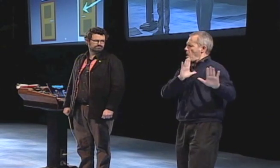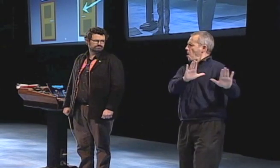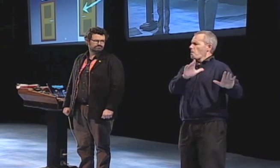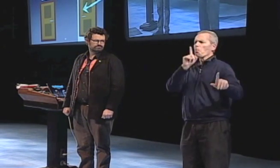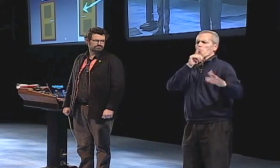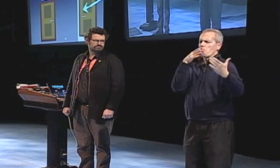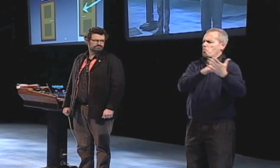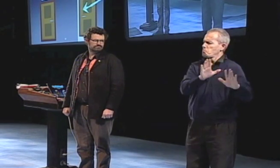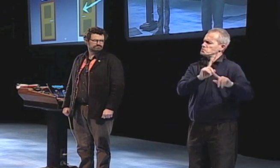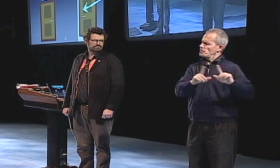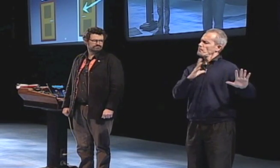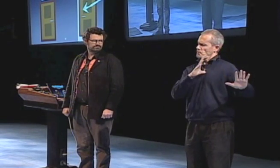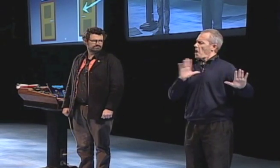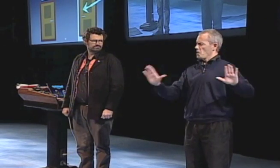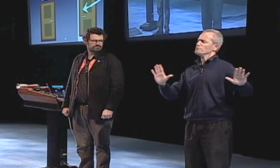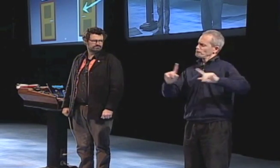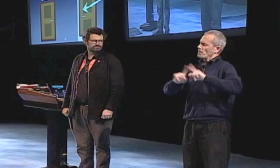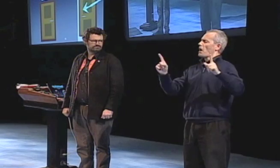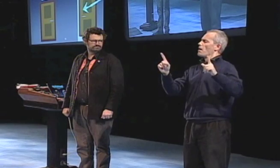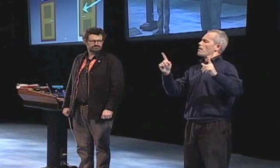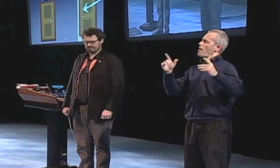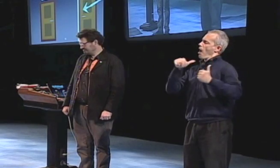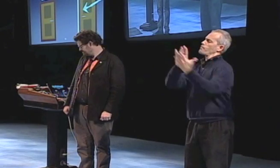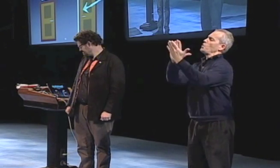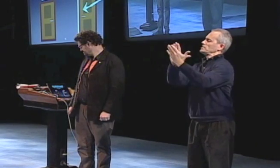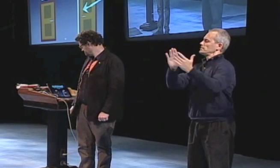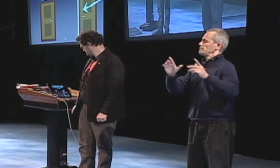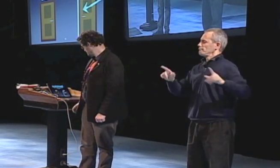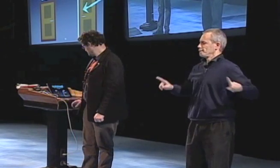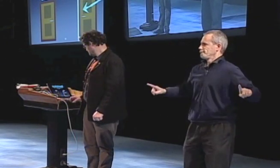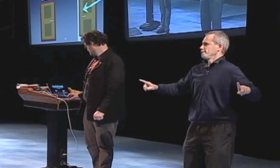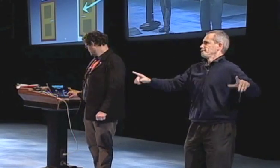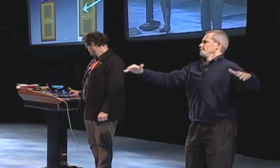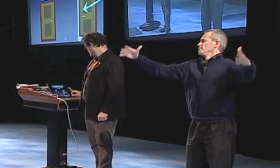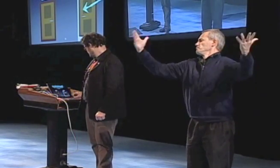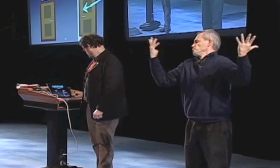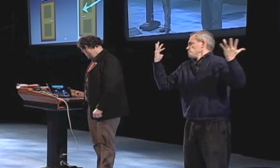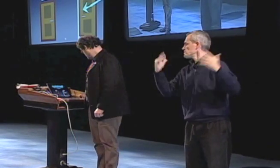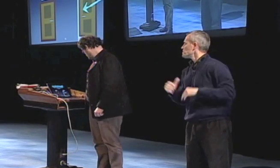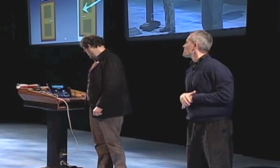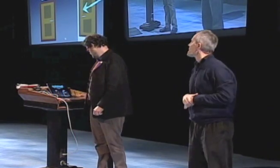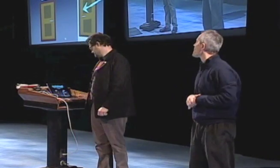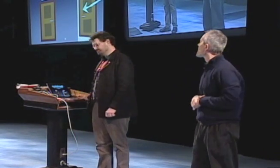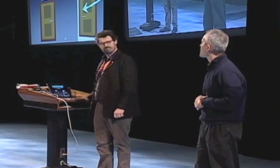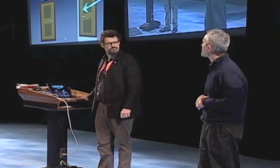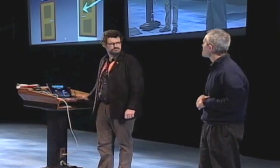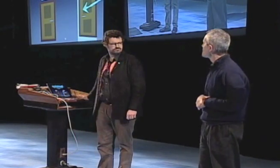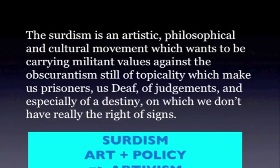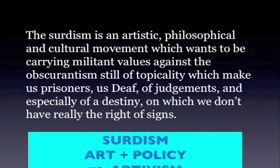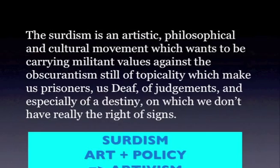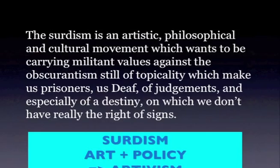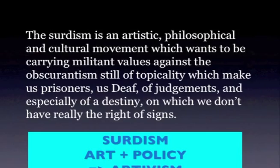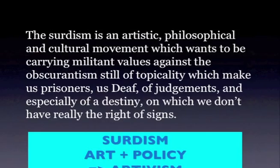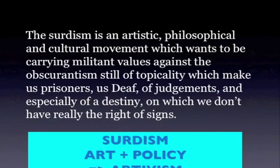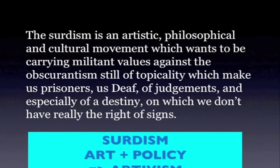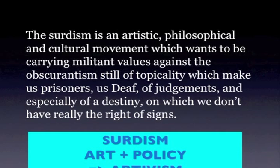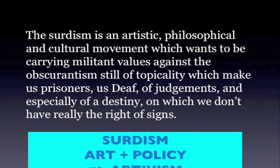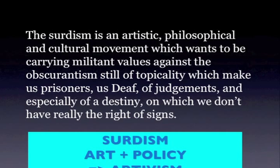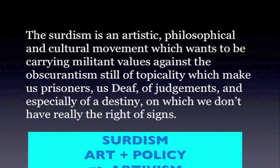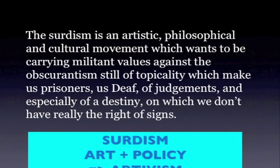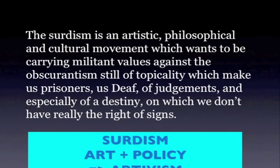wasn't just audism or deafhood but I wanted to include art concepts and the approaches people take in art